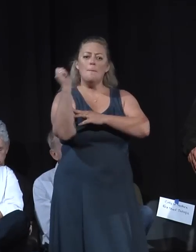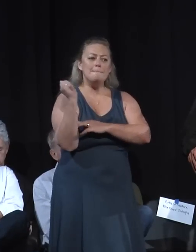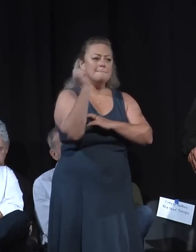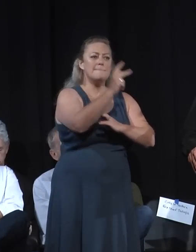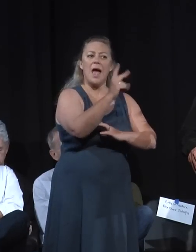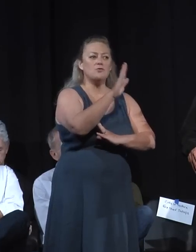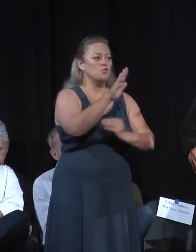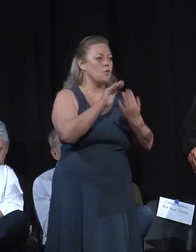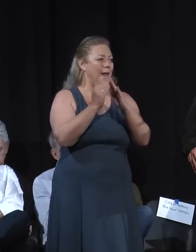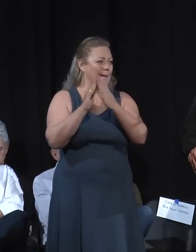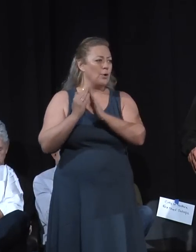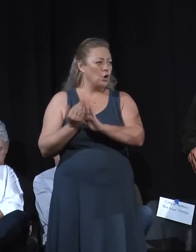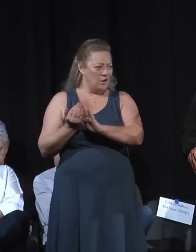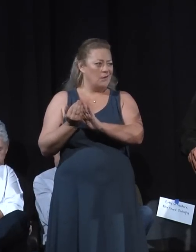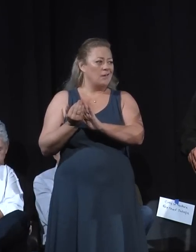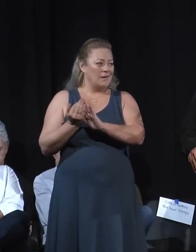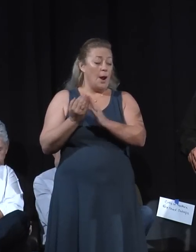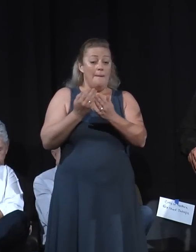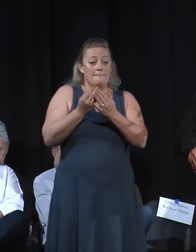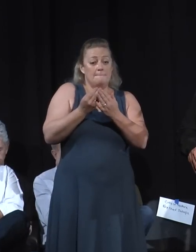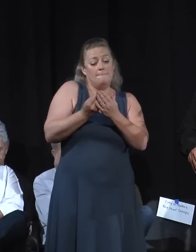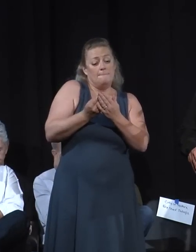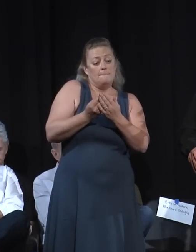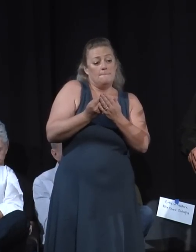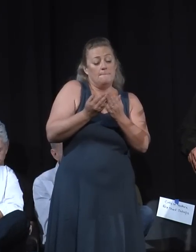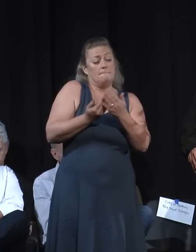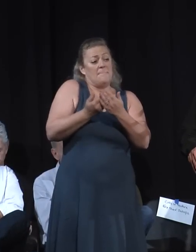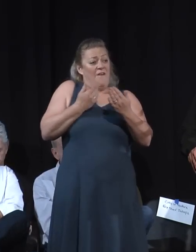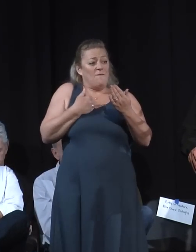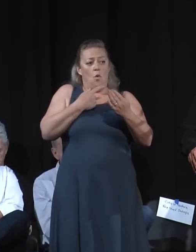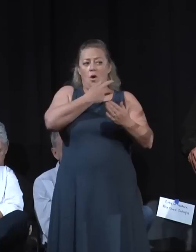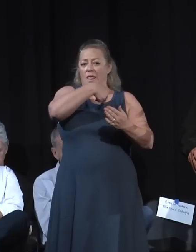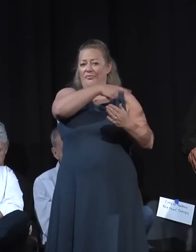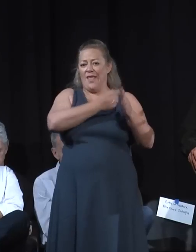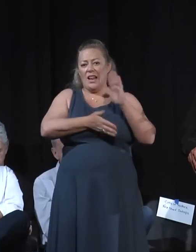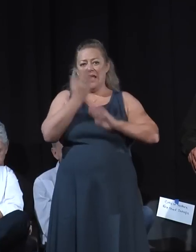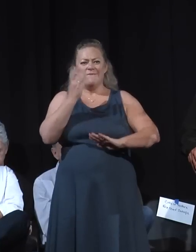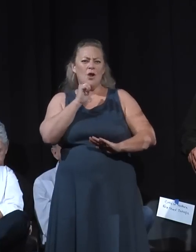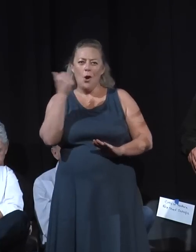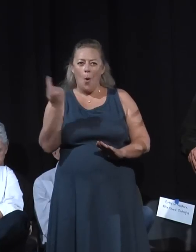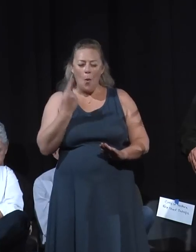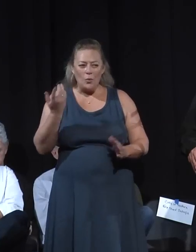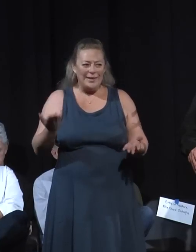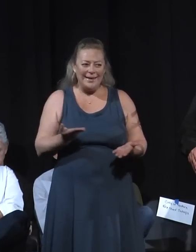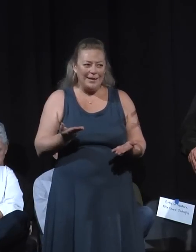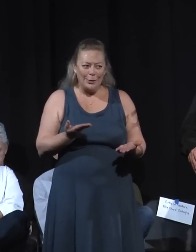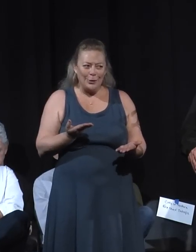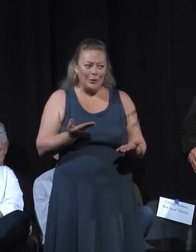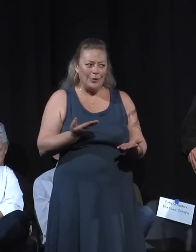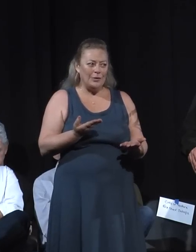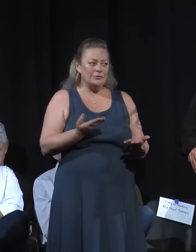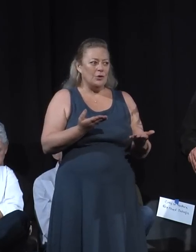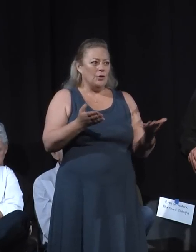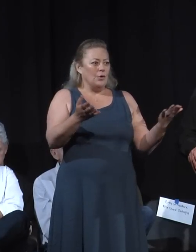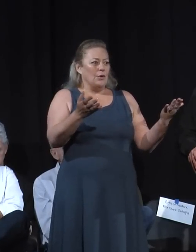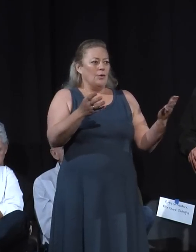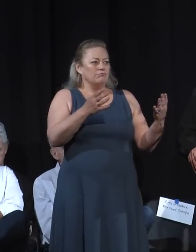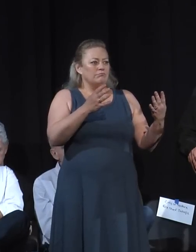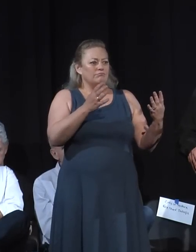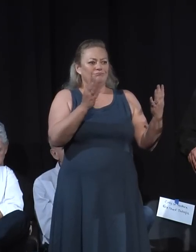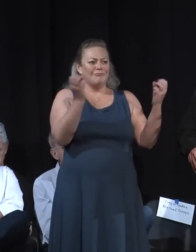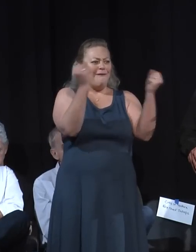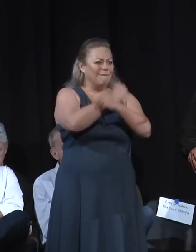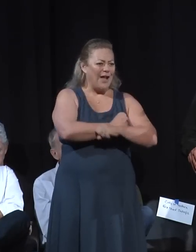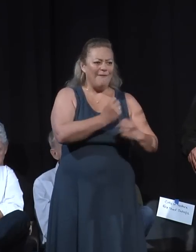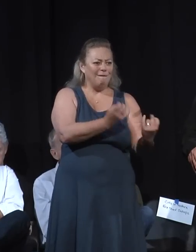back on its feet before they leave. They are not only here to fight this fire. Part of their plan is making sure, while part of